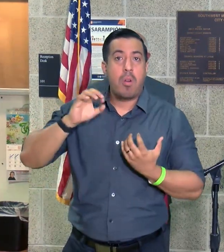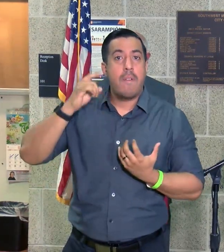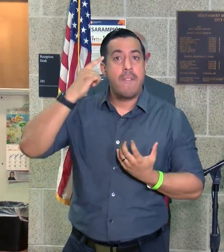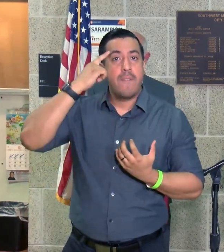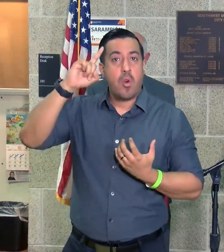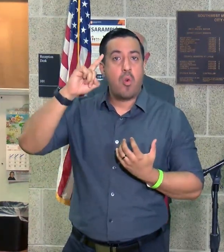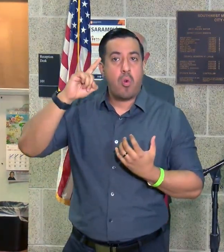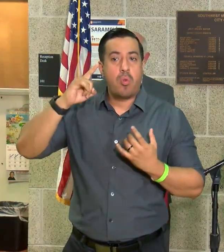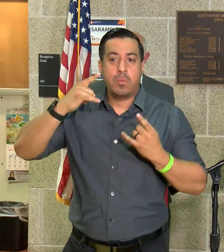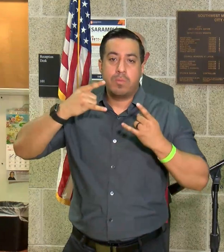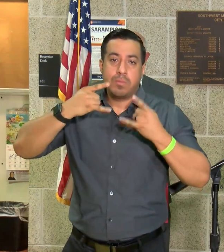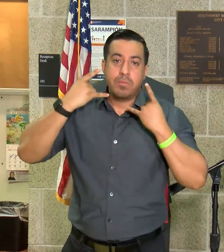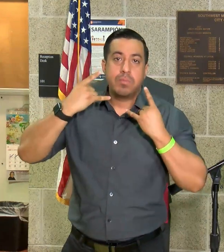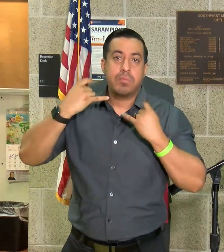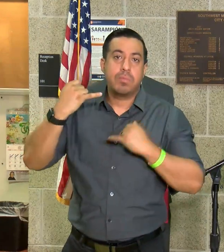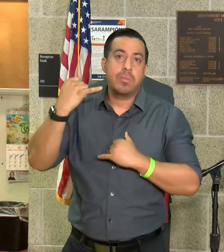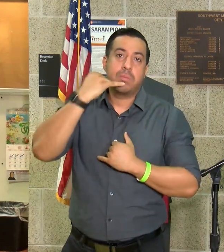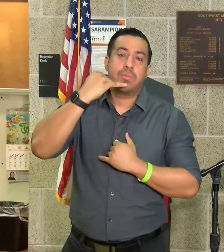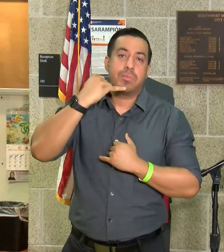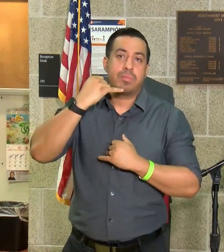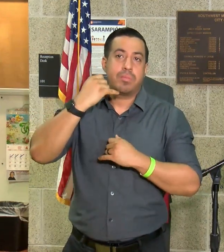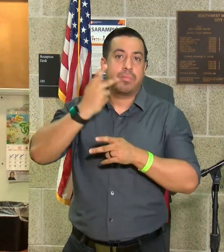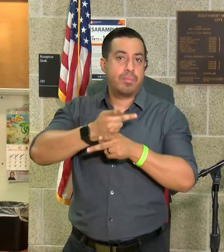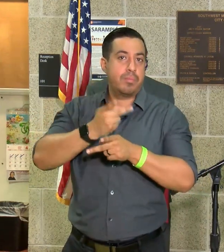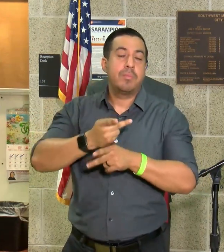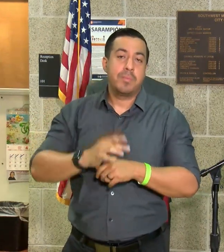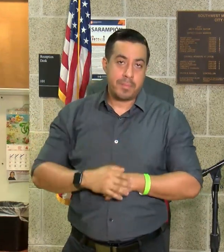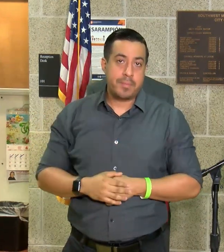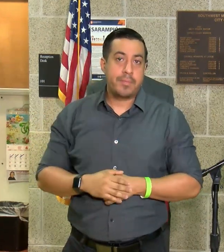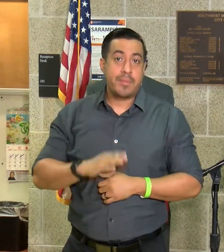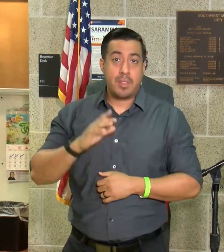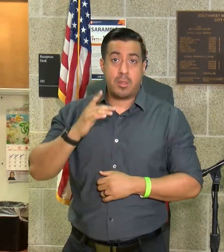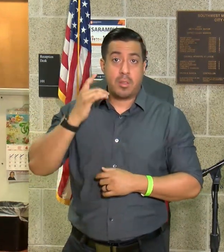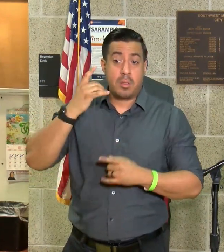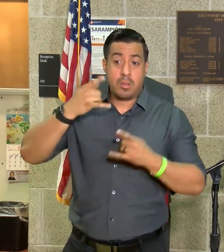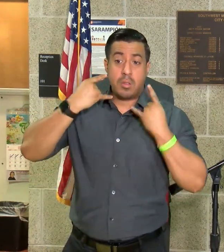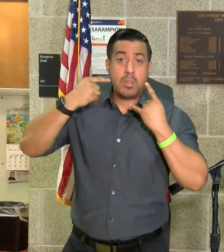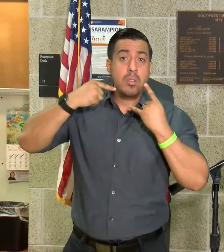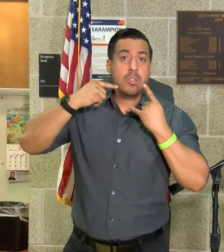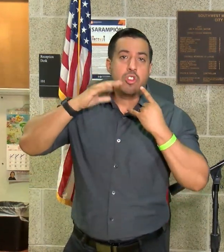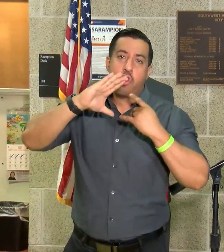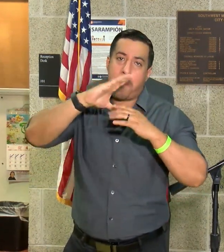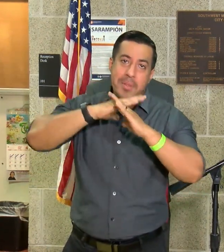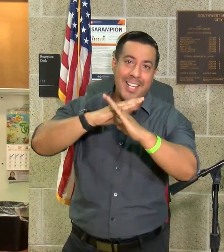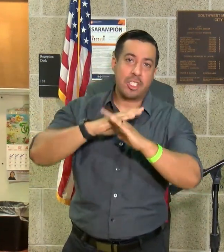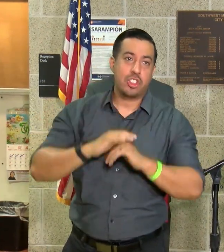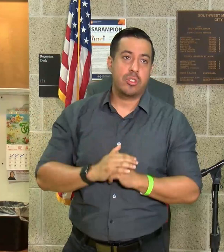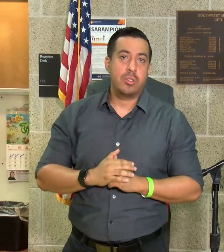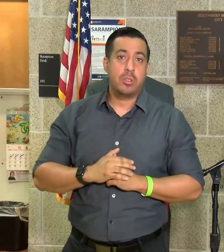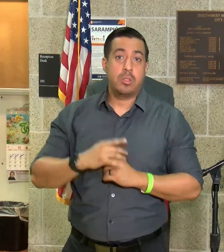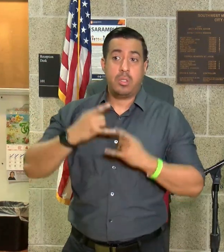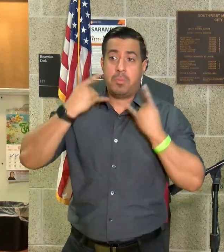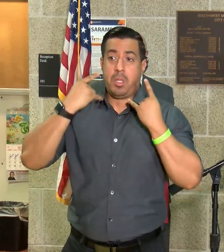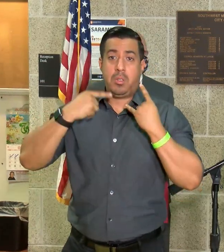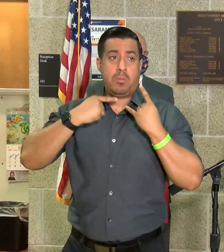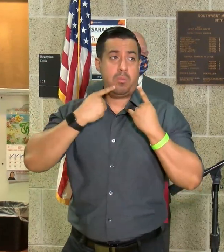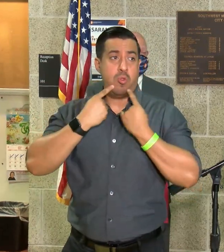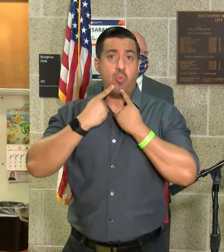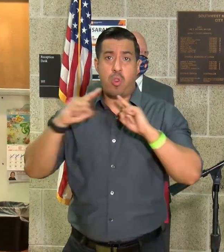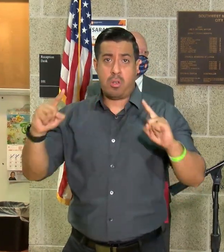keeping, of wearing, and keeping your mask on, okay? That's your protection, and these masks work.